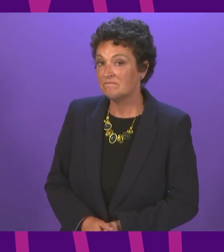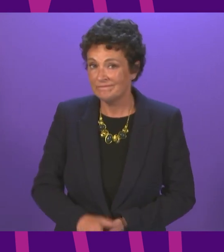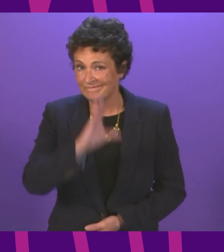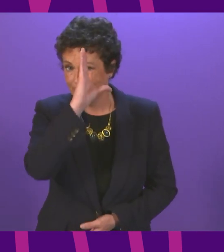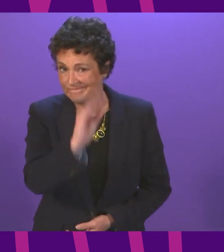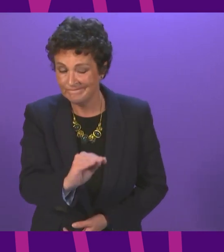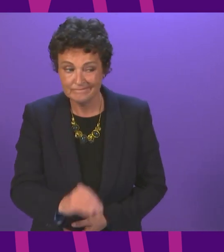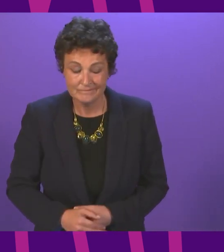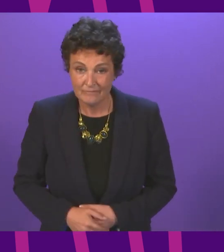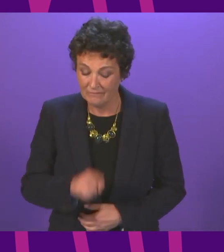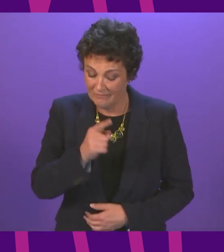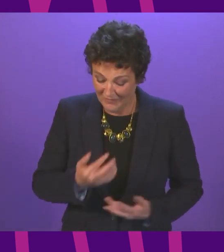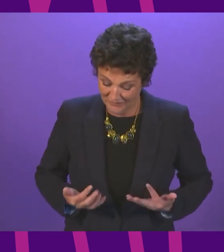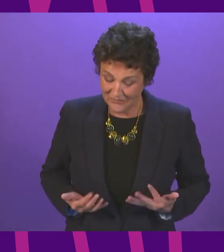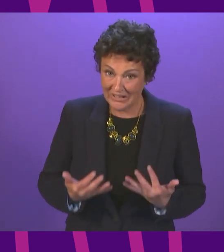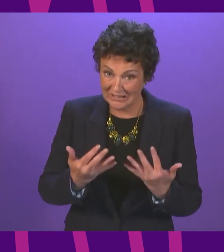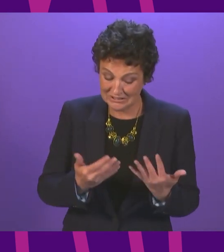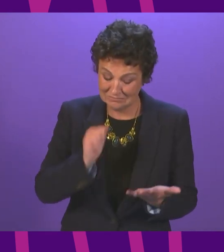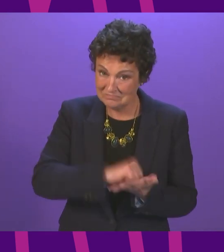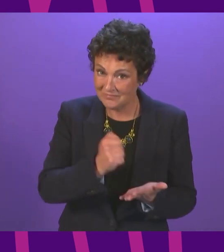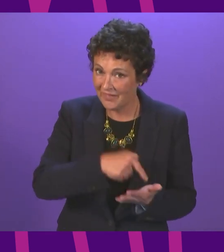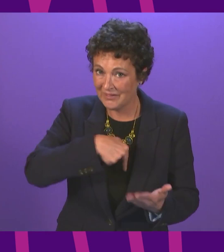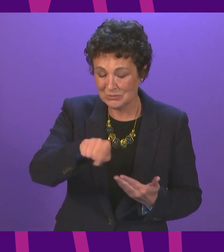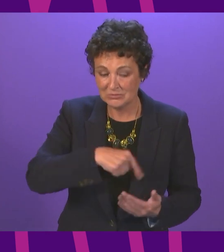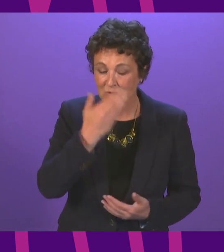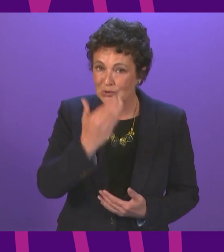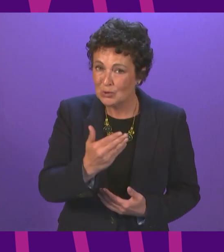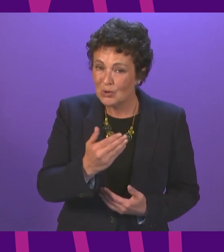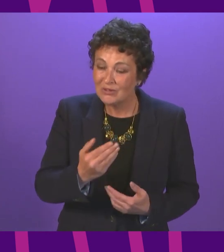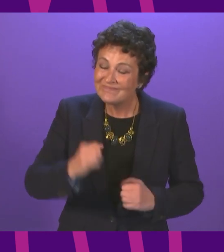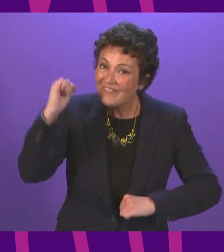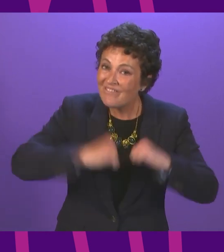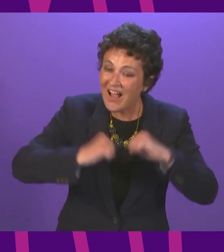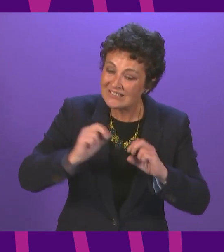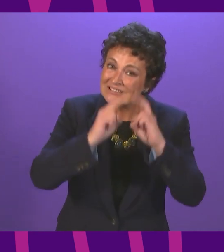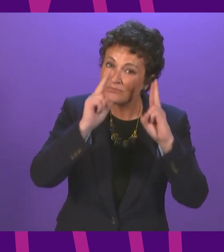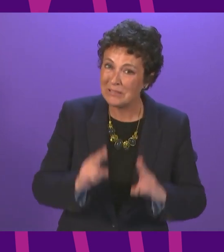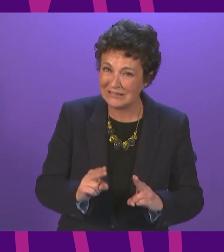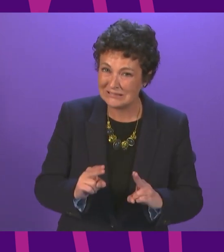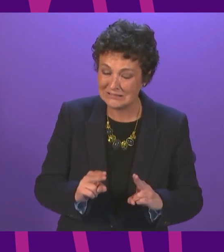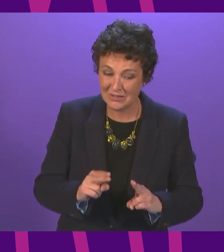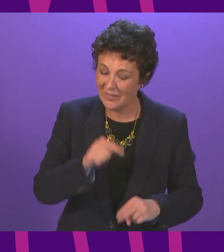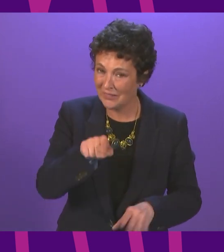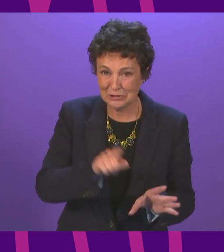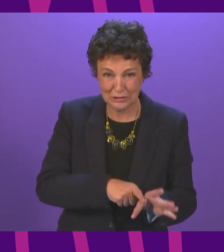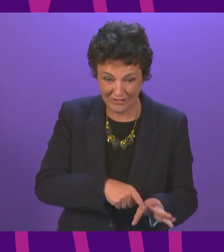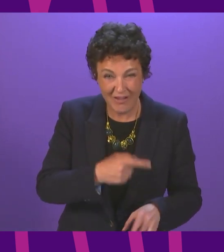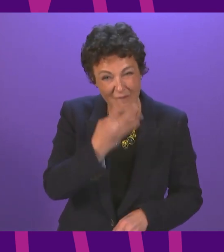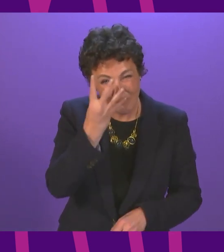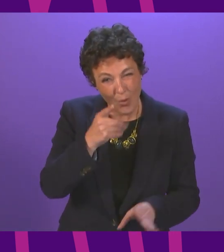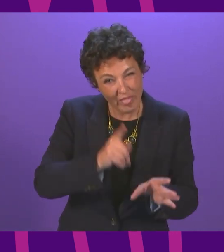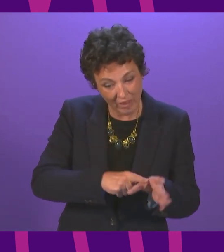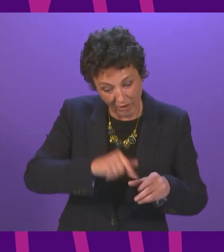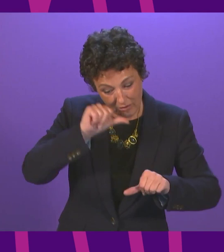horrendous story of domestic abuse in Scotland, which has risen for the fourth year in a row with some 63,000